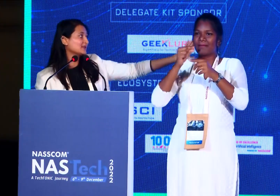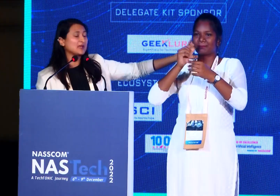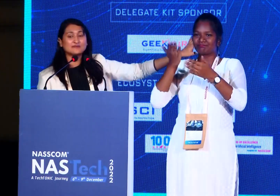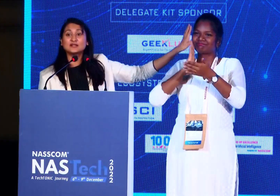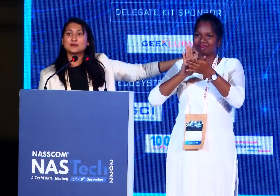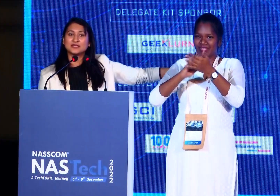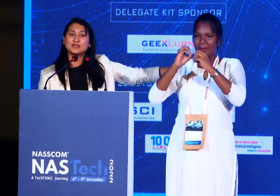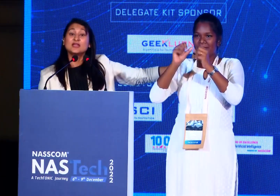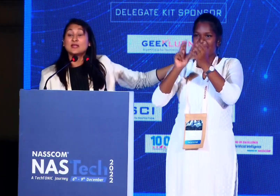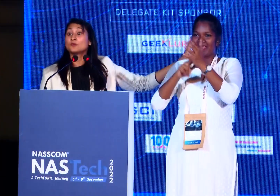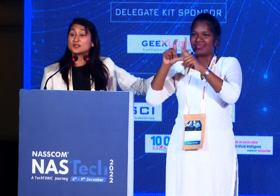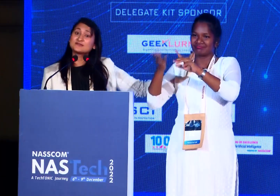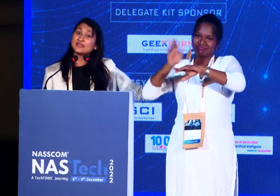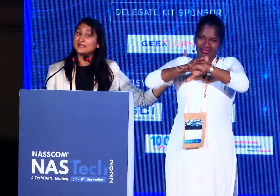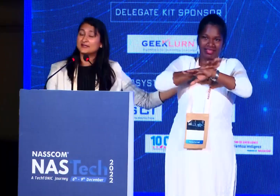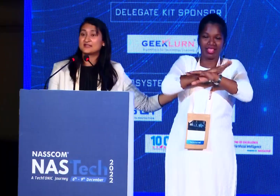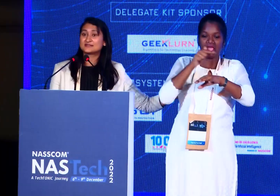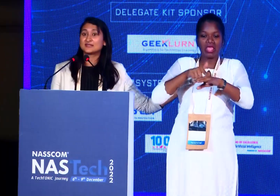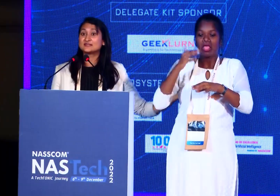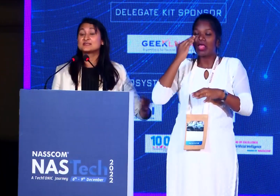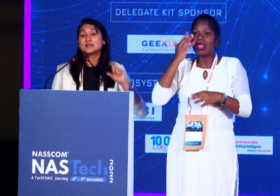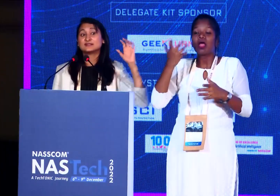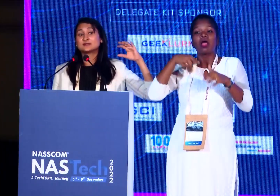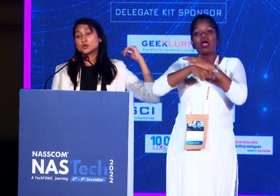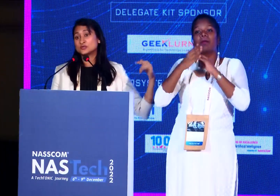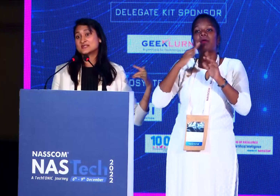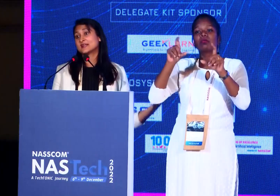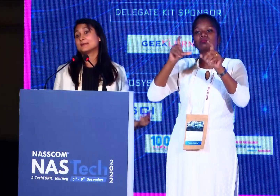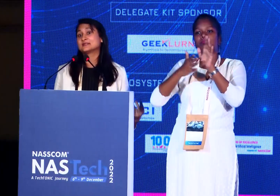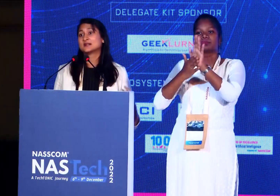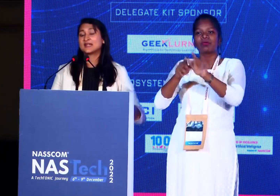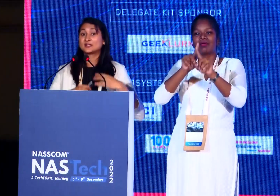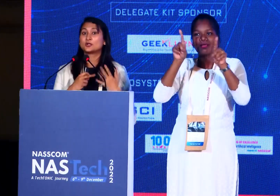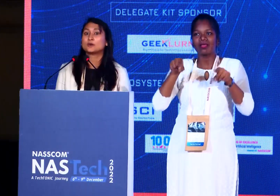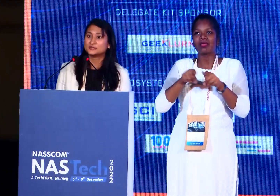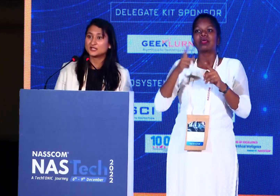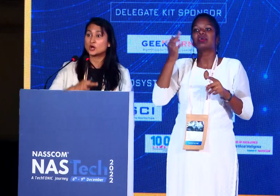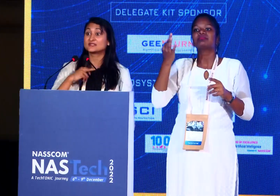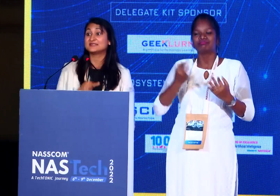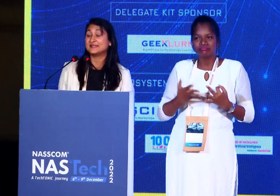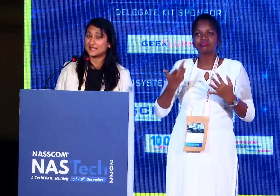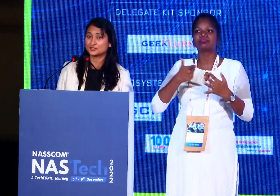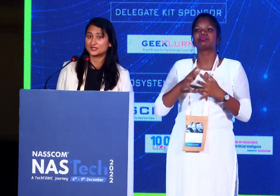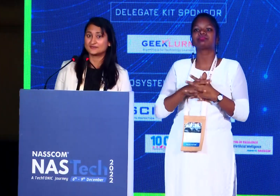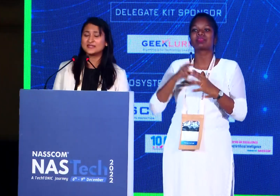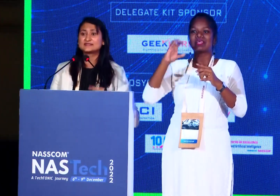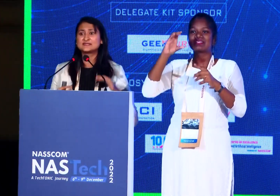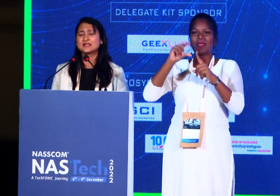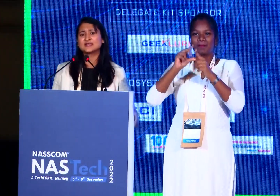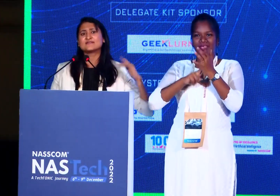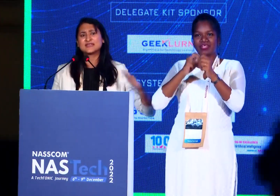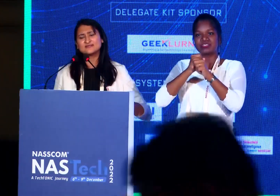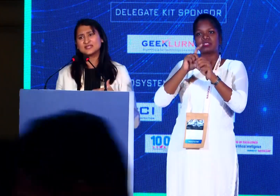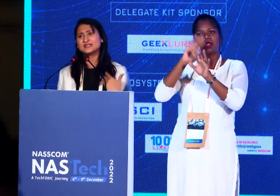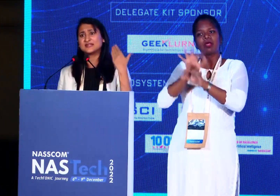So that is where we are coming in. And what is very interesting is, the gold standard method like a Doppler or a CT angiography is